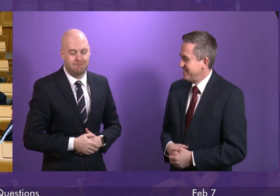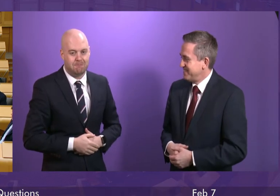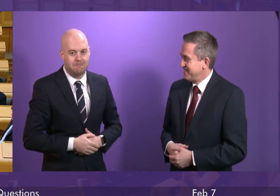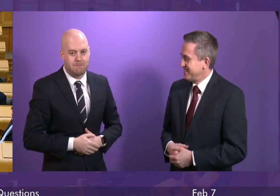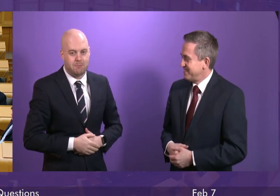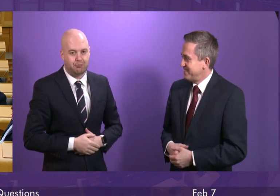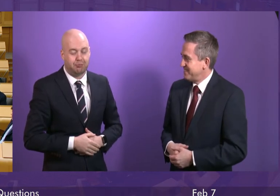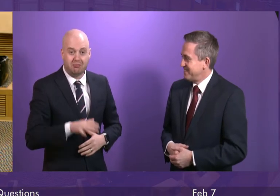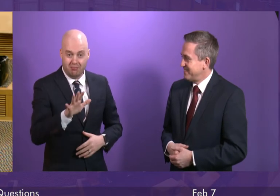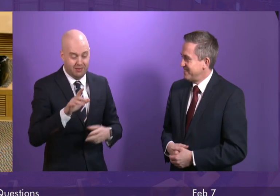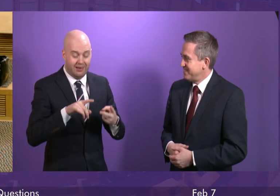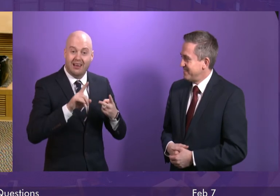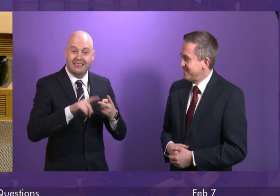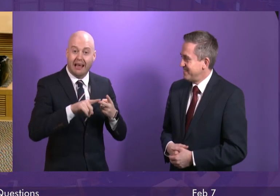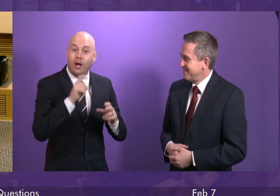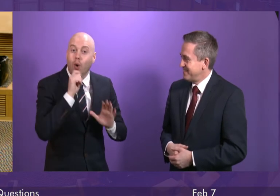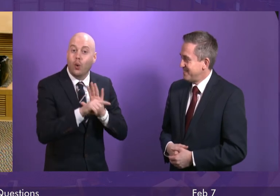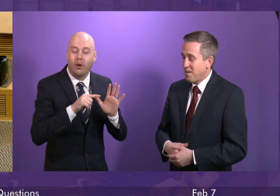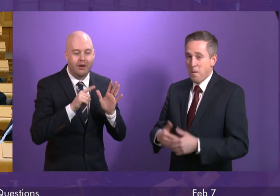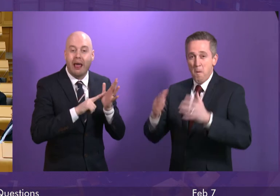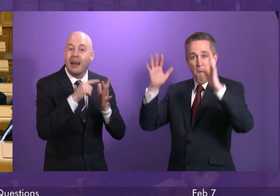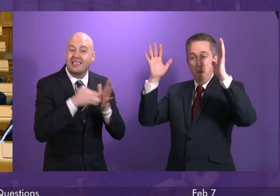The second was Liz Smith.